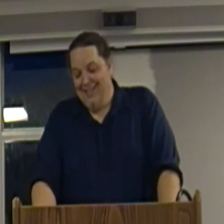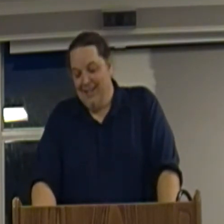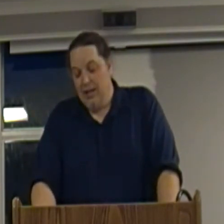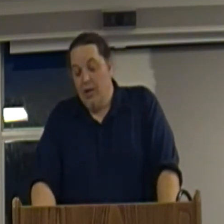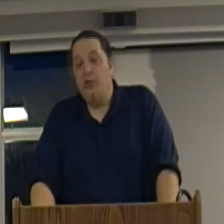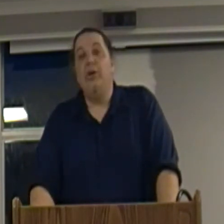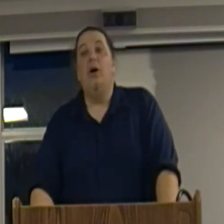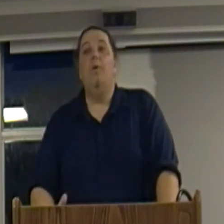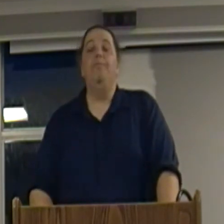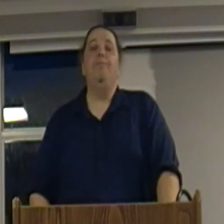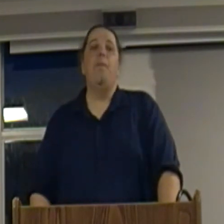So,